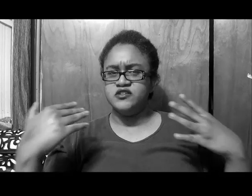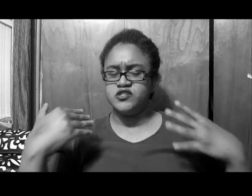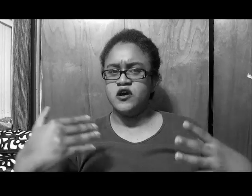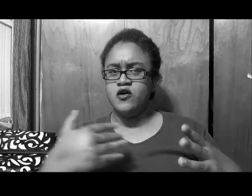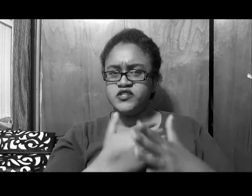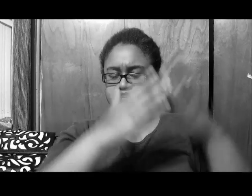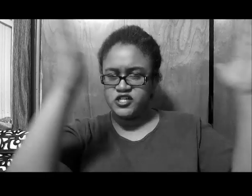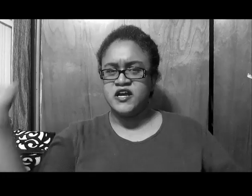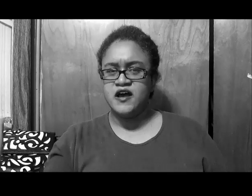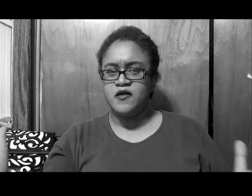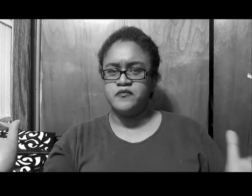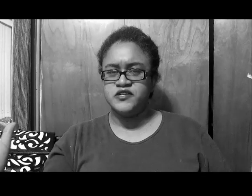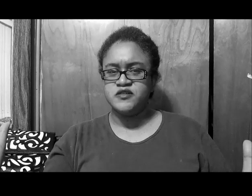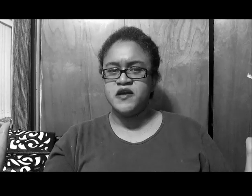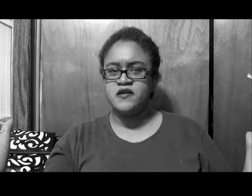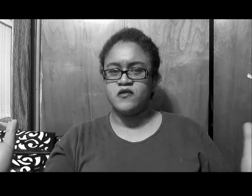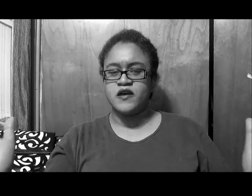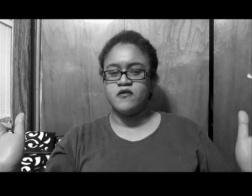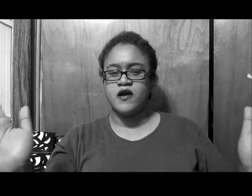and was gone, it was like, ta-ta, disappear, okay, right,